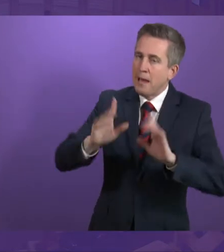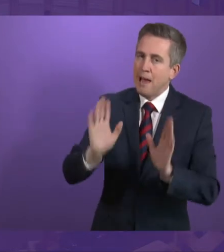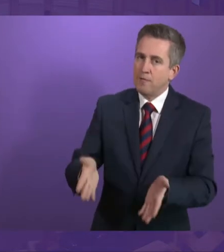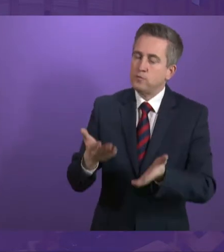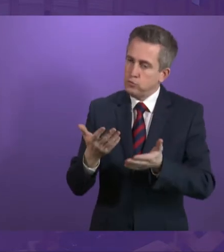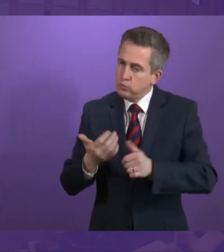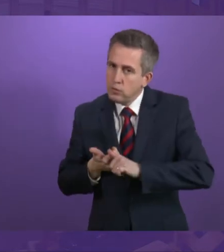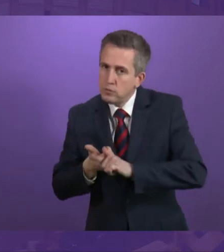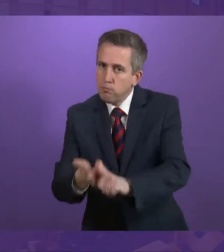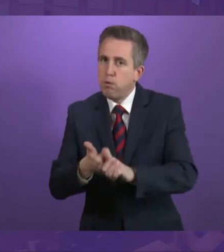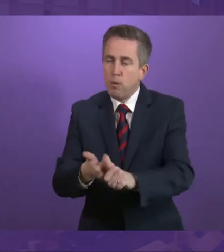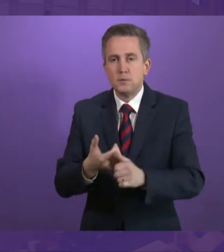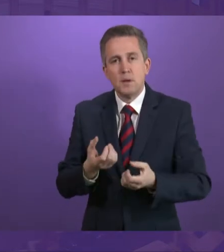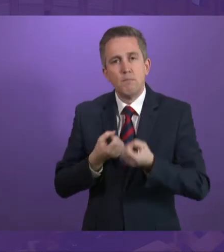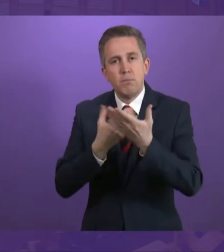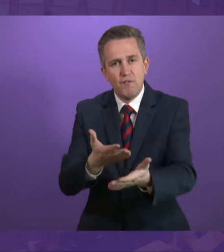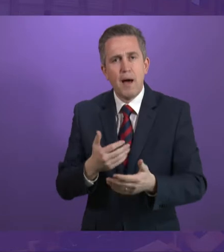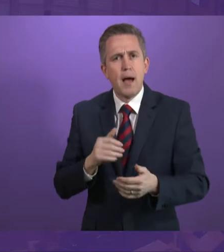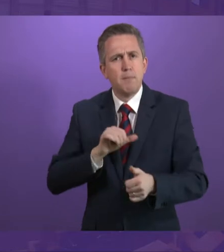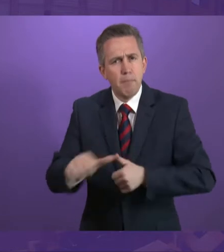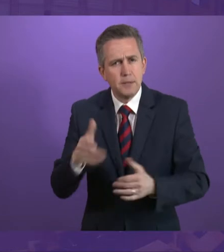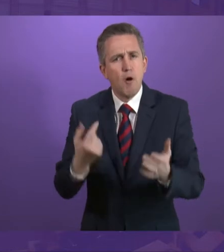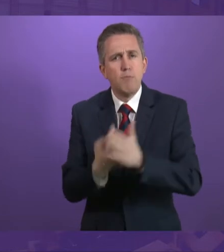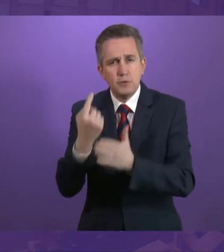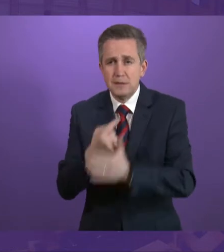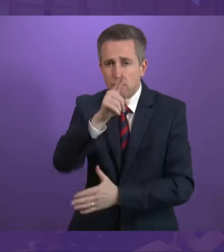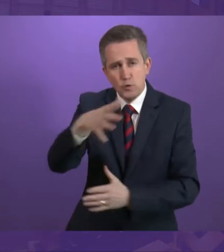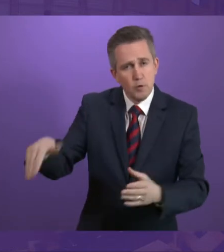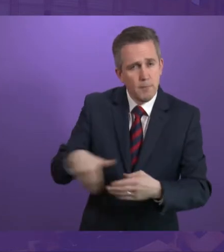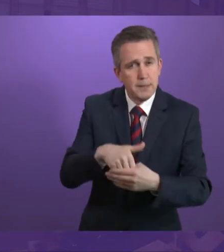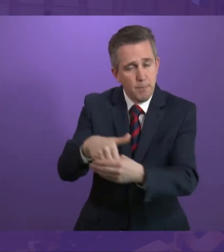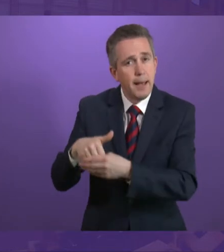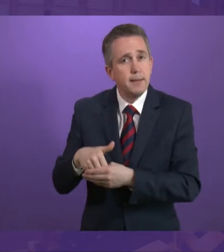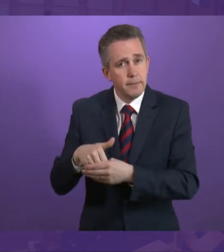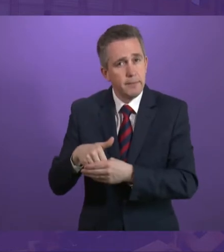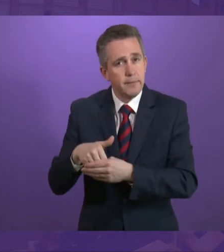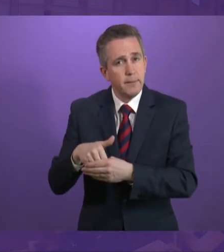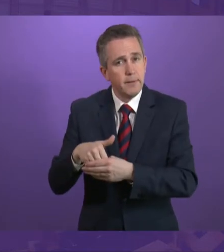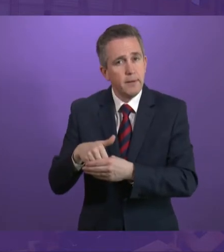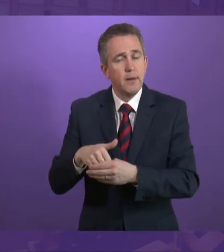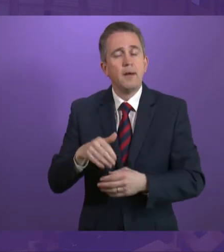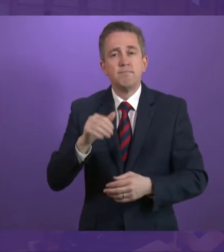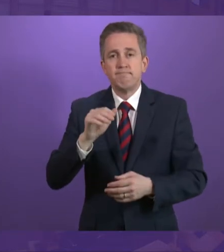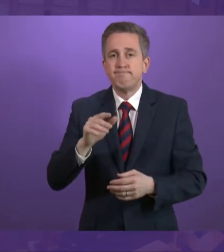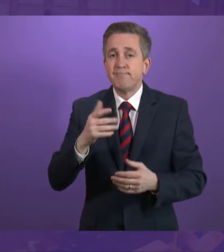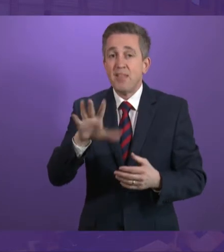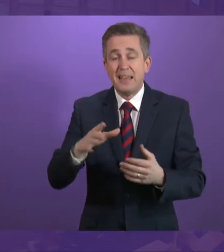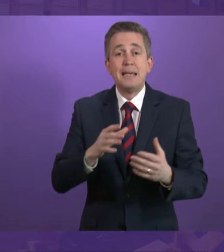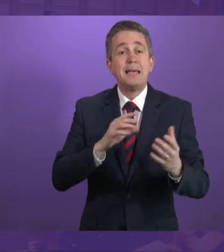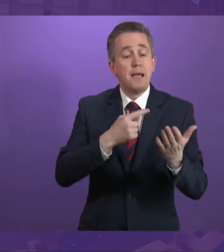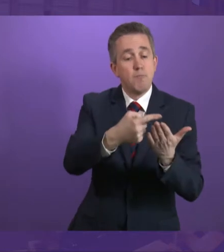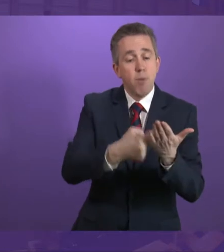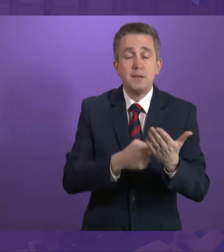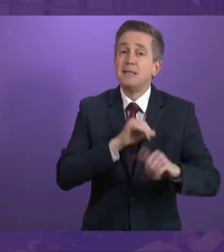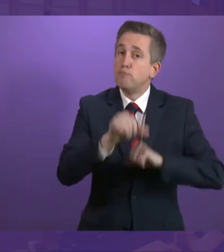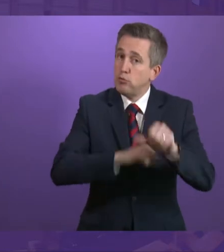we can to ensure that the opportunities are there to participate. I look forward to seeing and hearing these protocols being developed